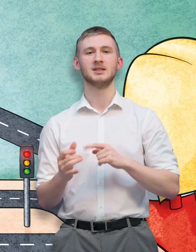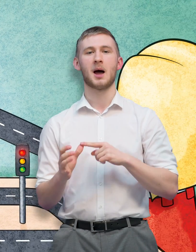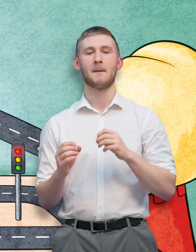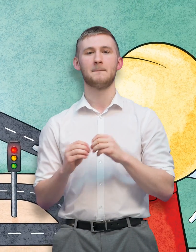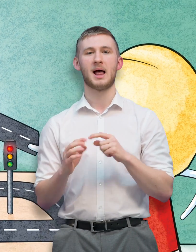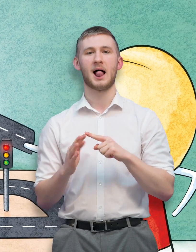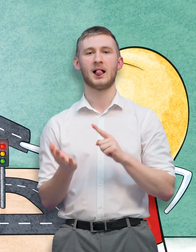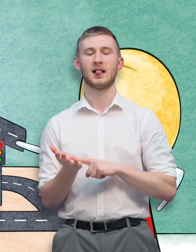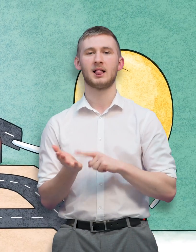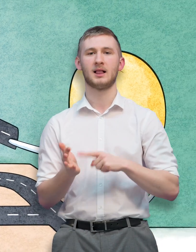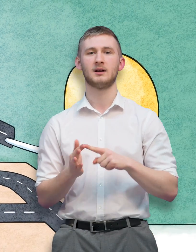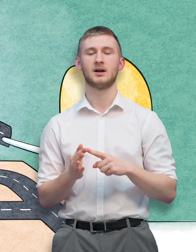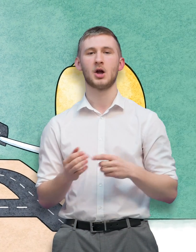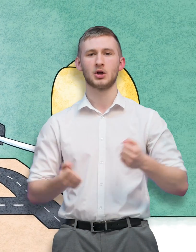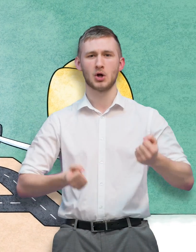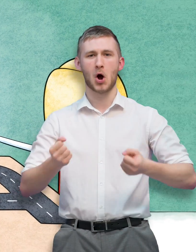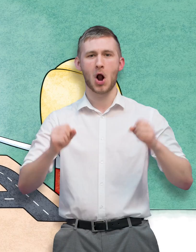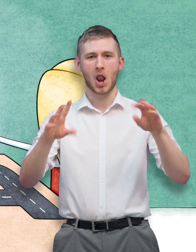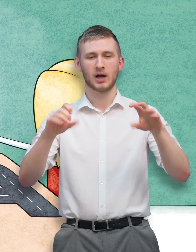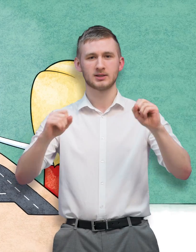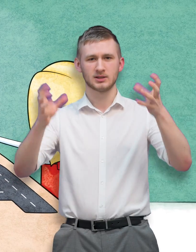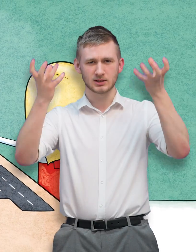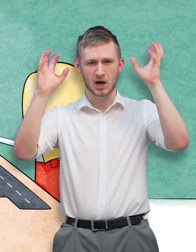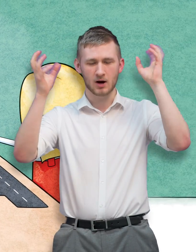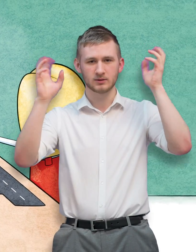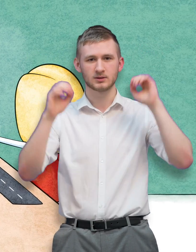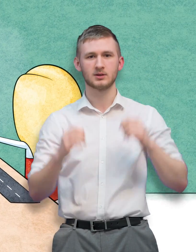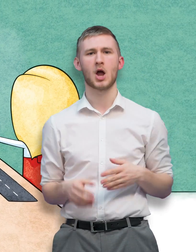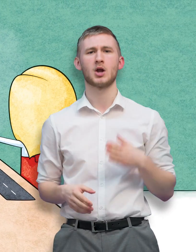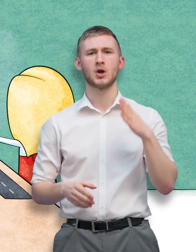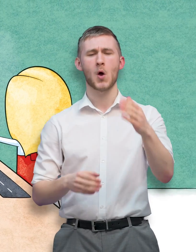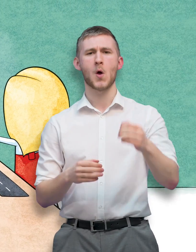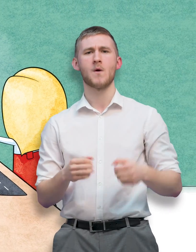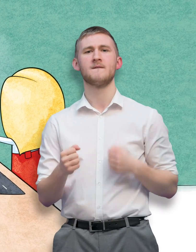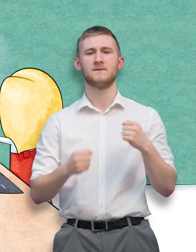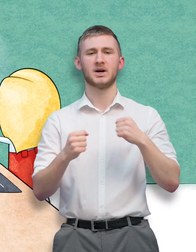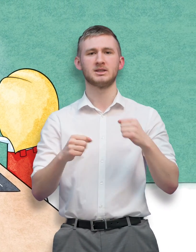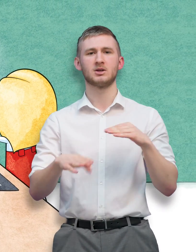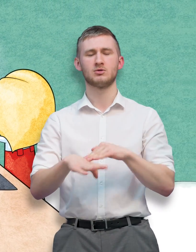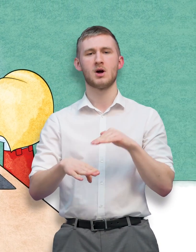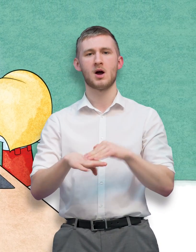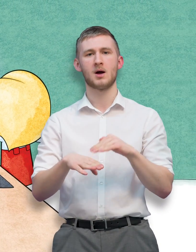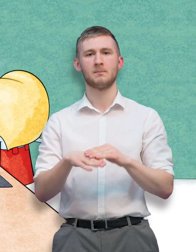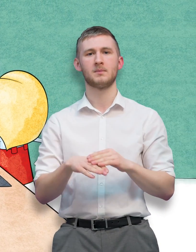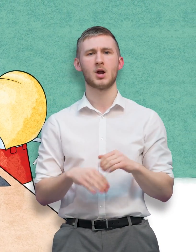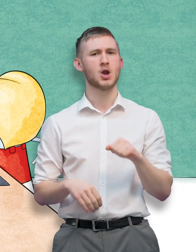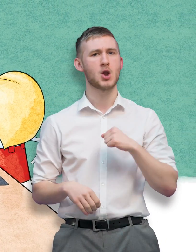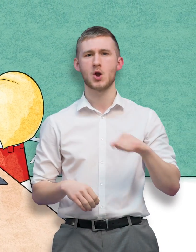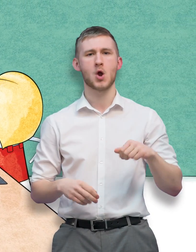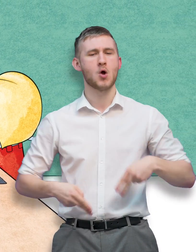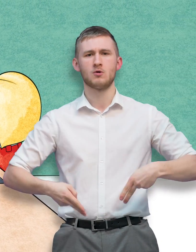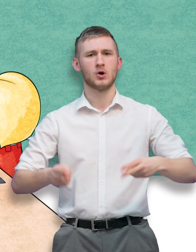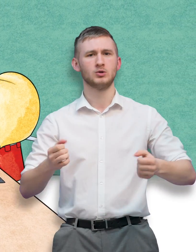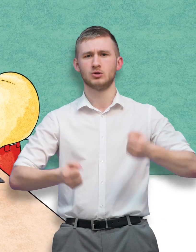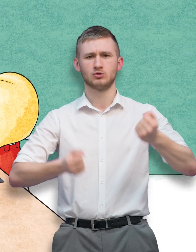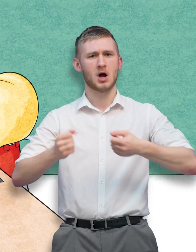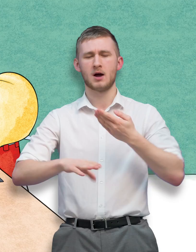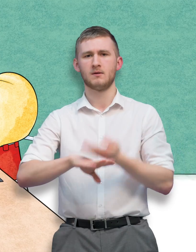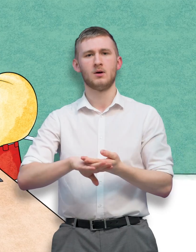Isabelle's car had lights and a siren It meant she could go and fight crime But she had no roads to drive upon So